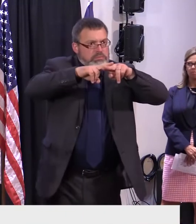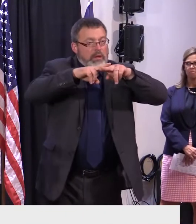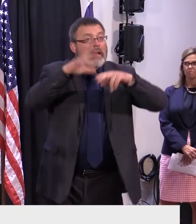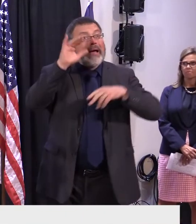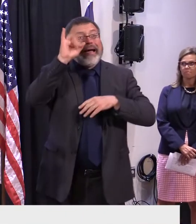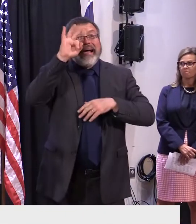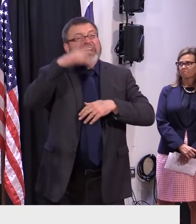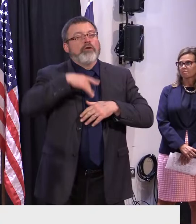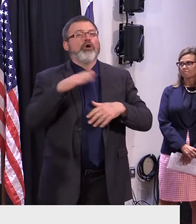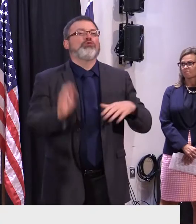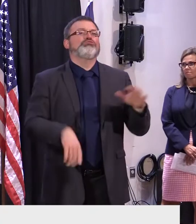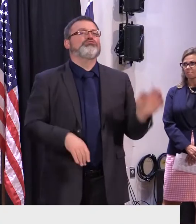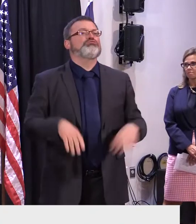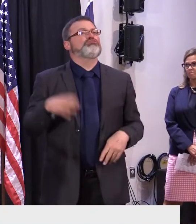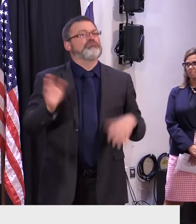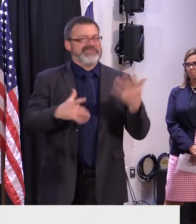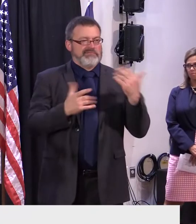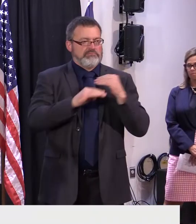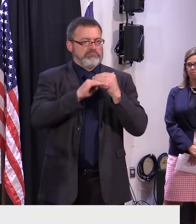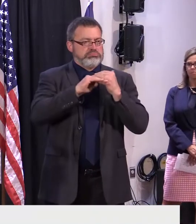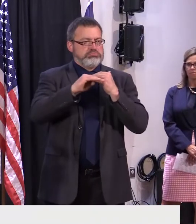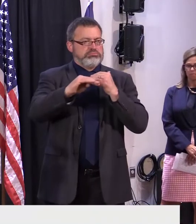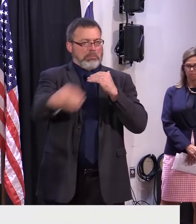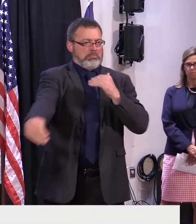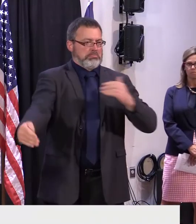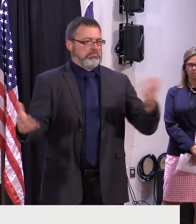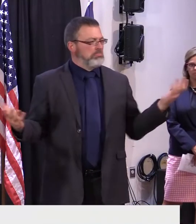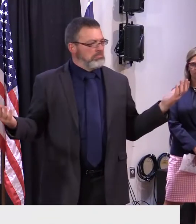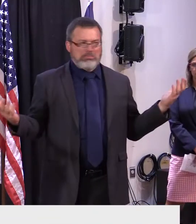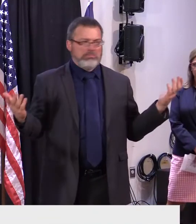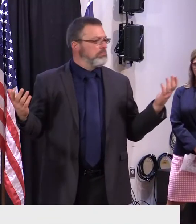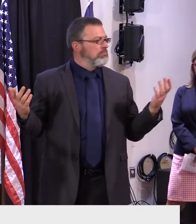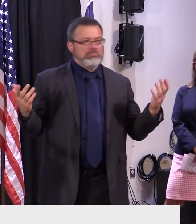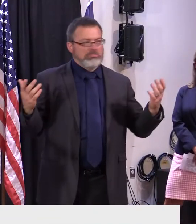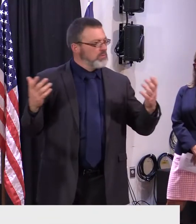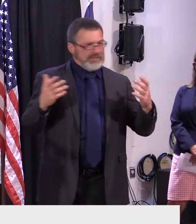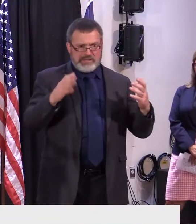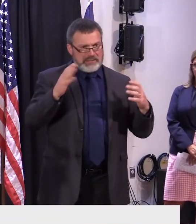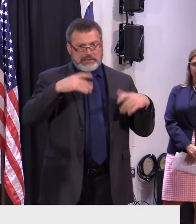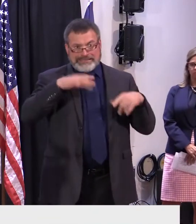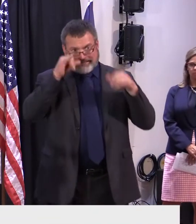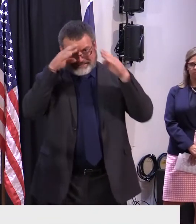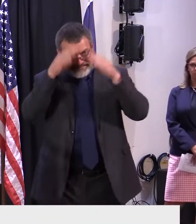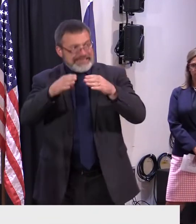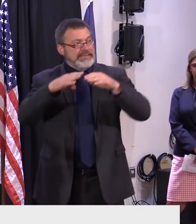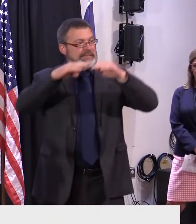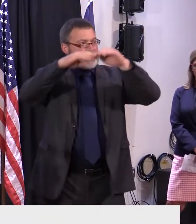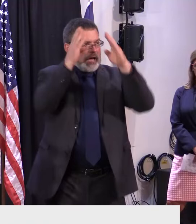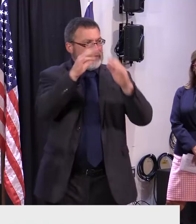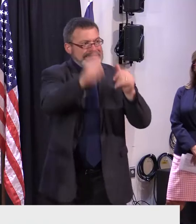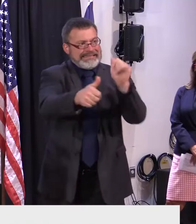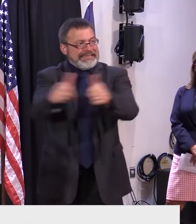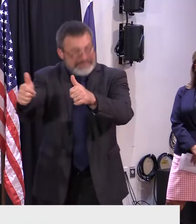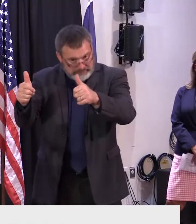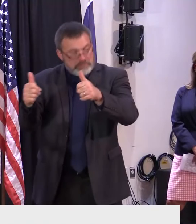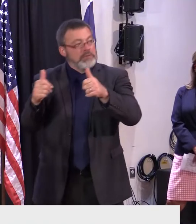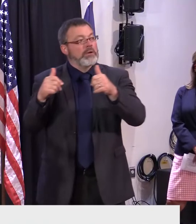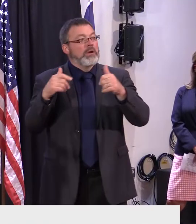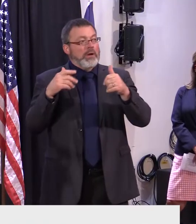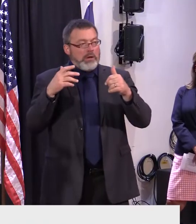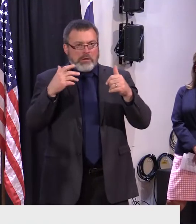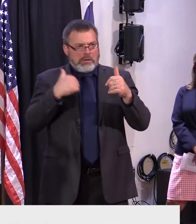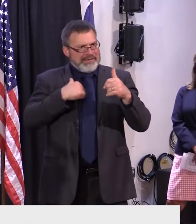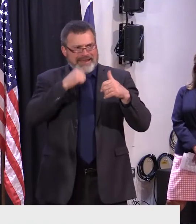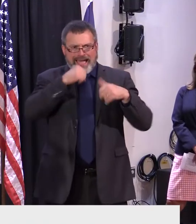the same time. We're going to have to have the housing. We need to focus on that. But we can't give up on economic development. In terms of hiring local